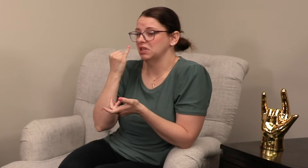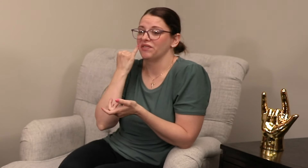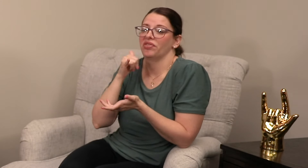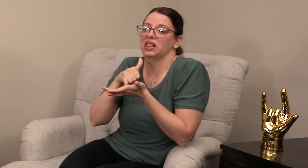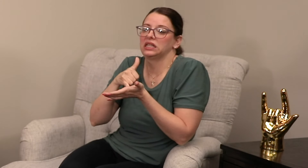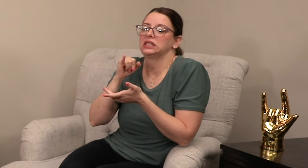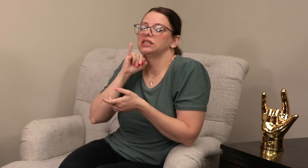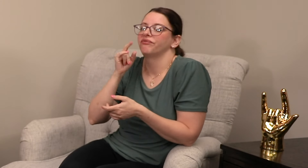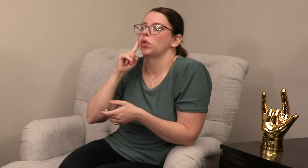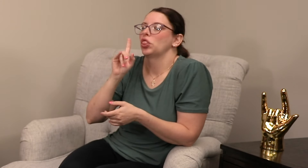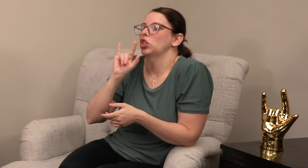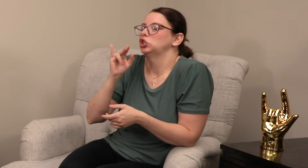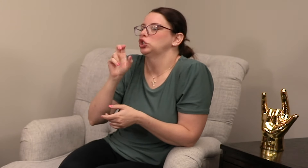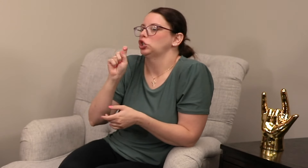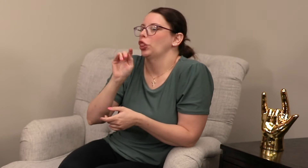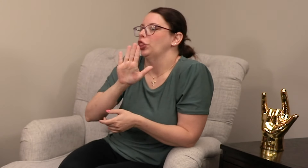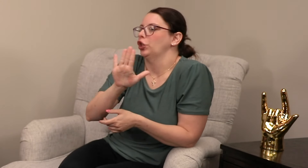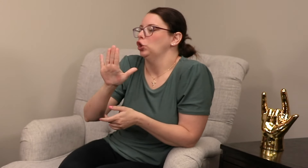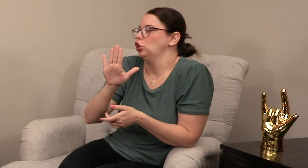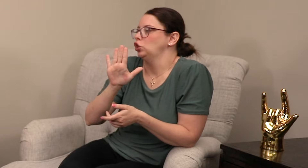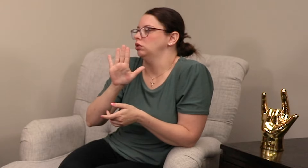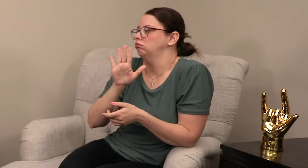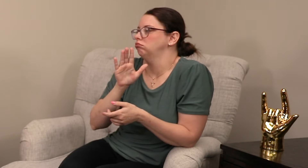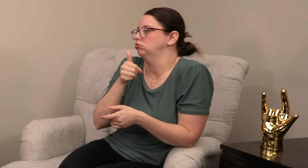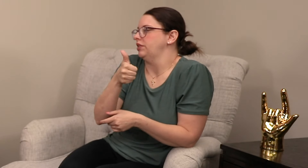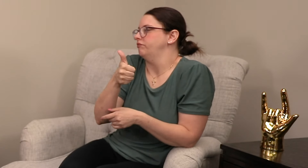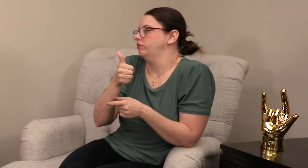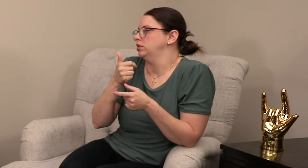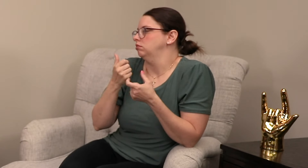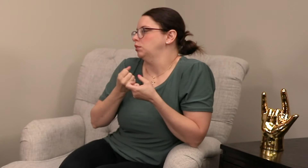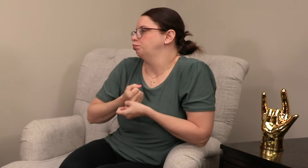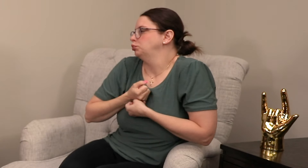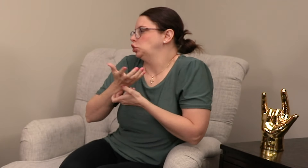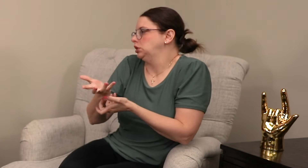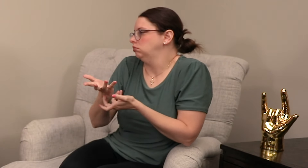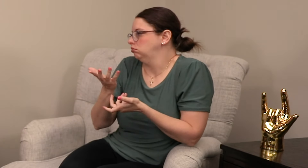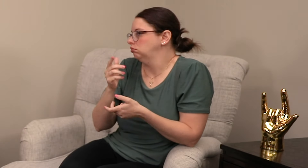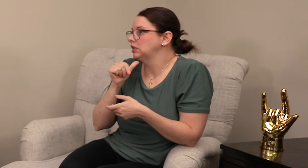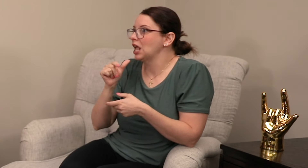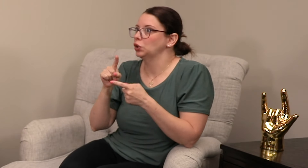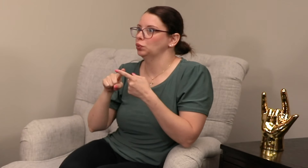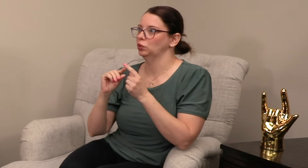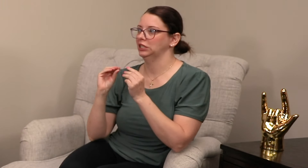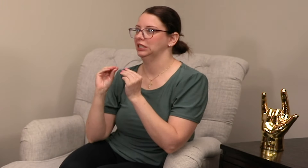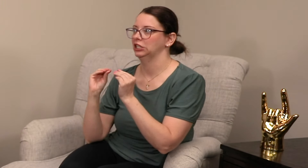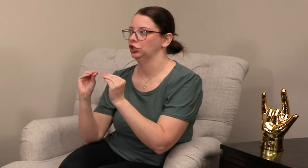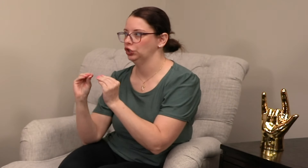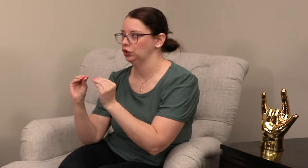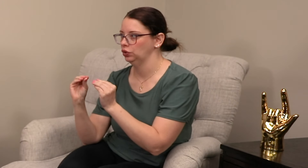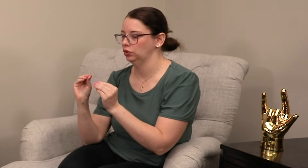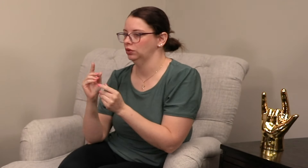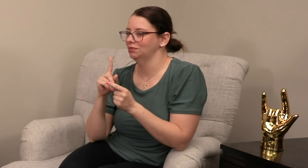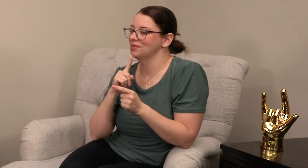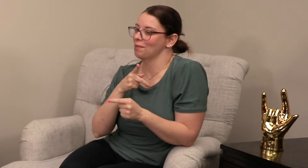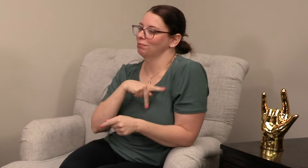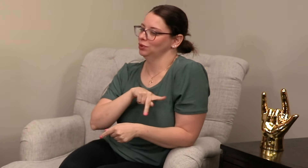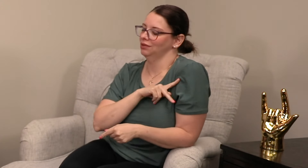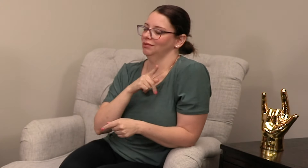if it's just for their like their self-expression, not to use to teach,